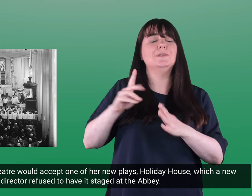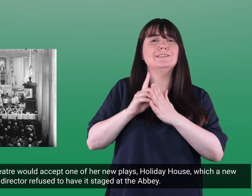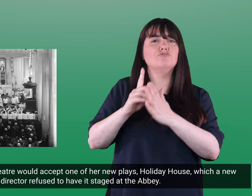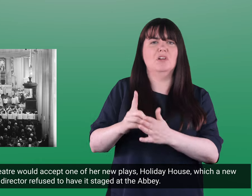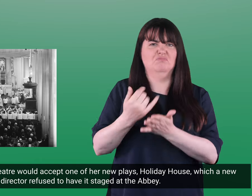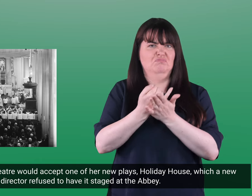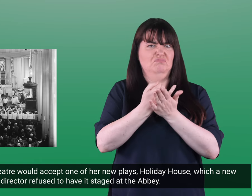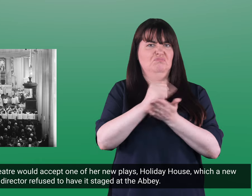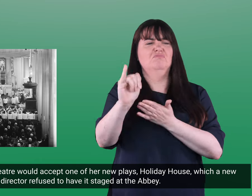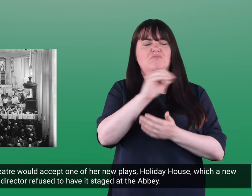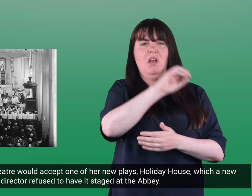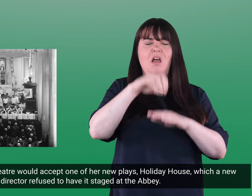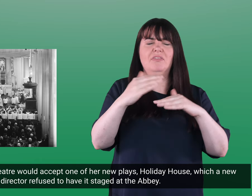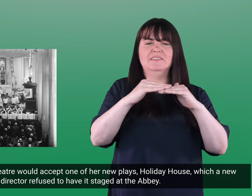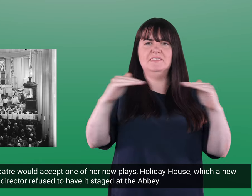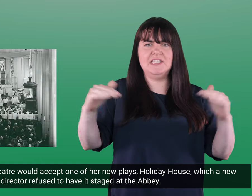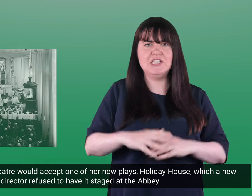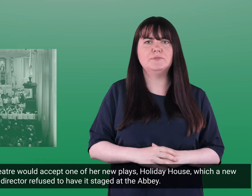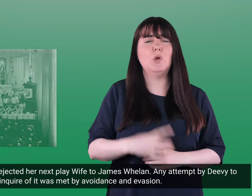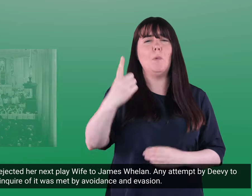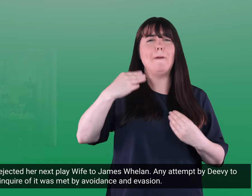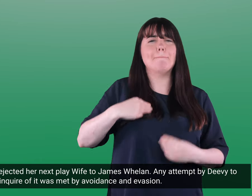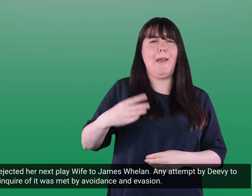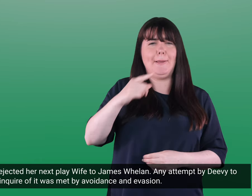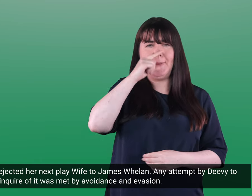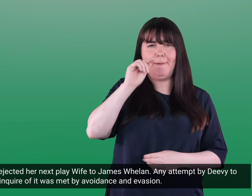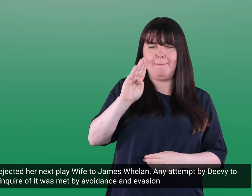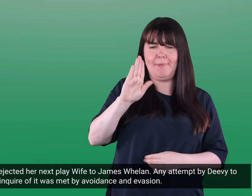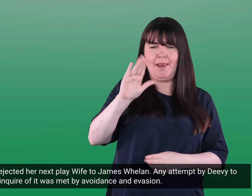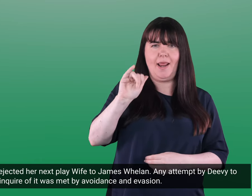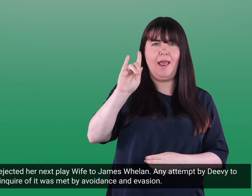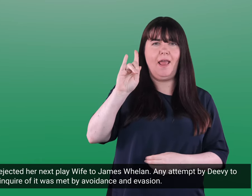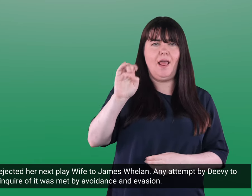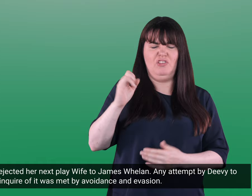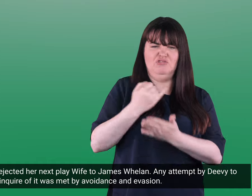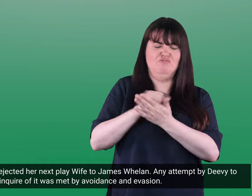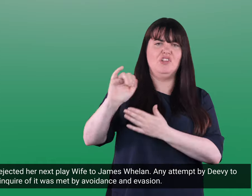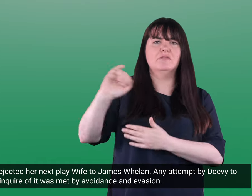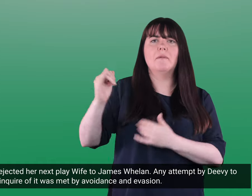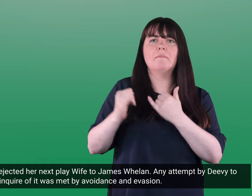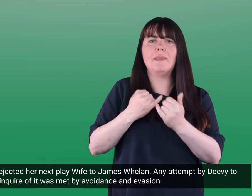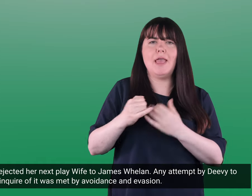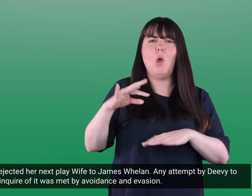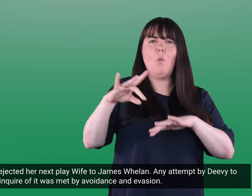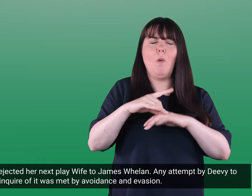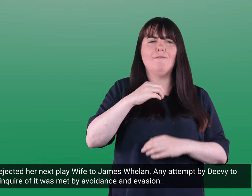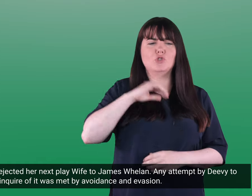refused to have it staged at the Abbey. A man named Blythe rejected her next play wife to James